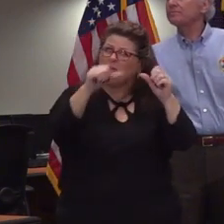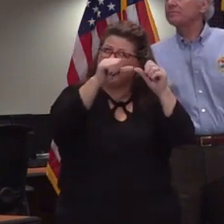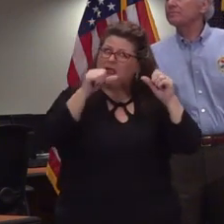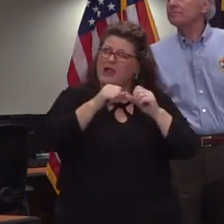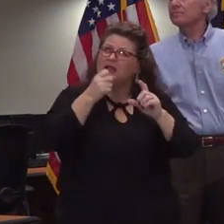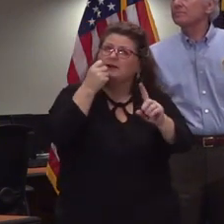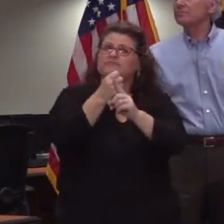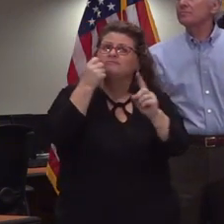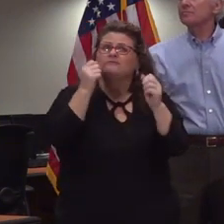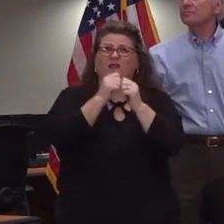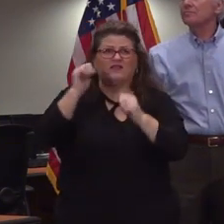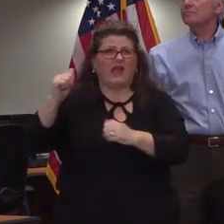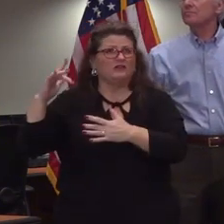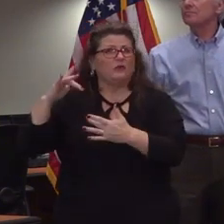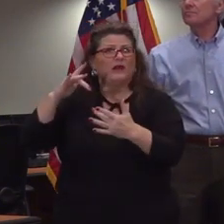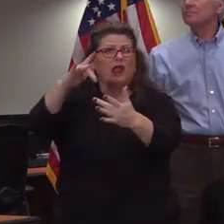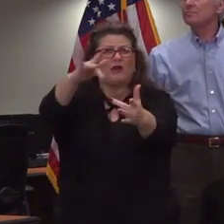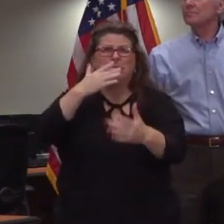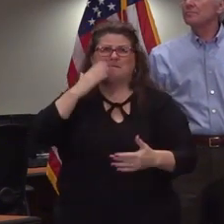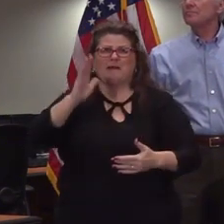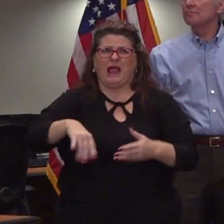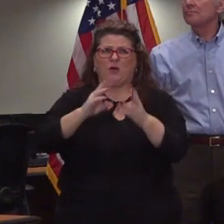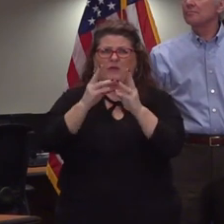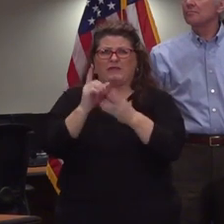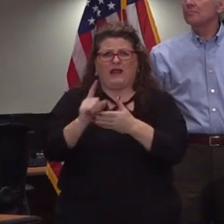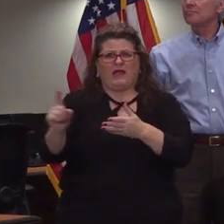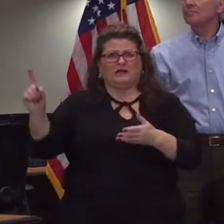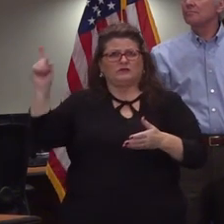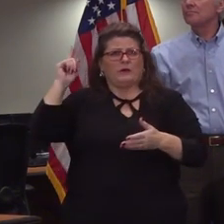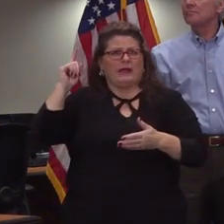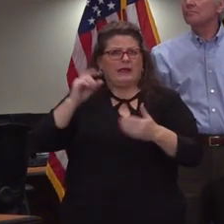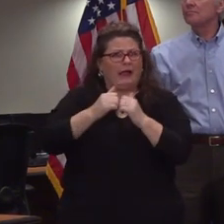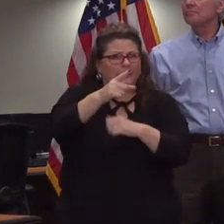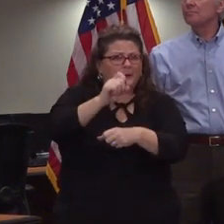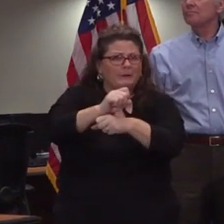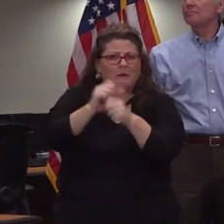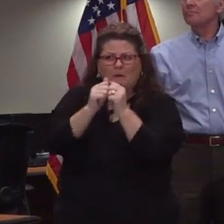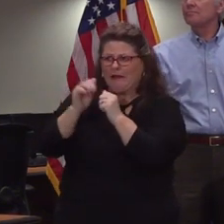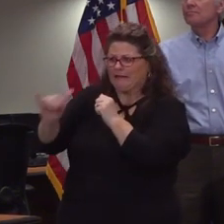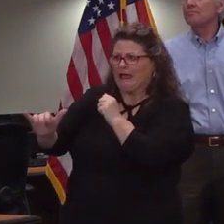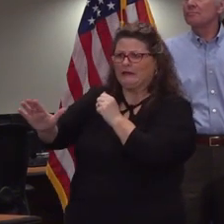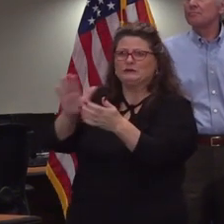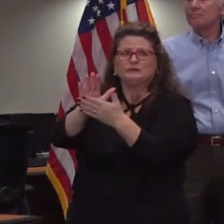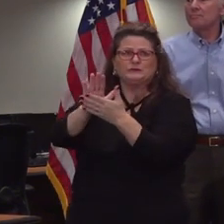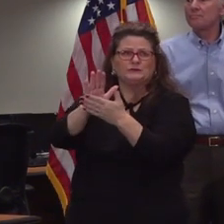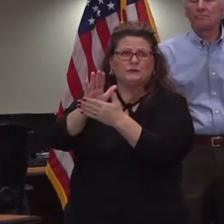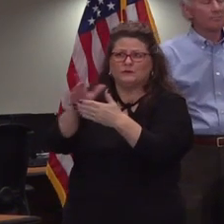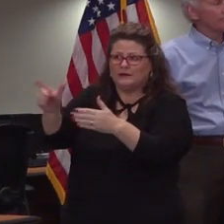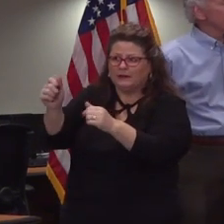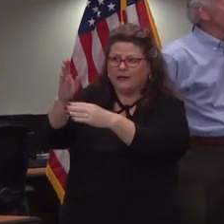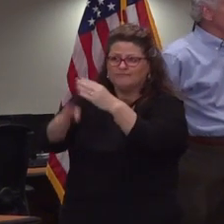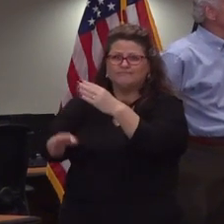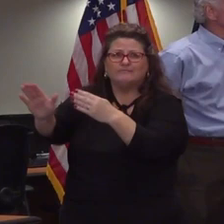have areas that were hit by tornadoes and severe weather obviously last week how are you guys going to be working with those districts to make sure those students can complete